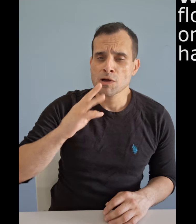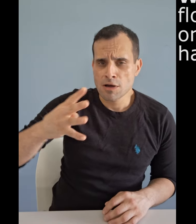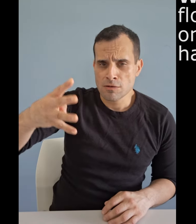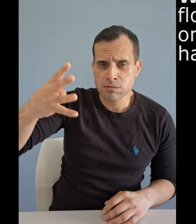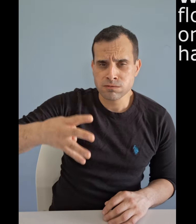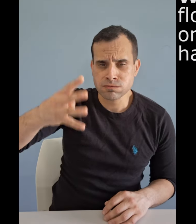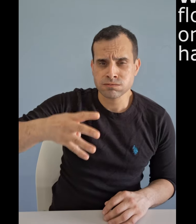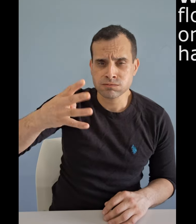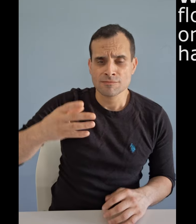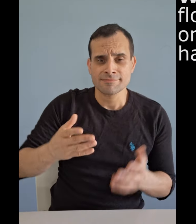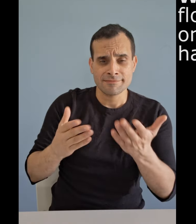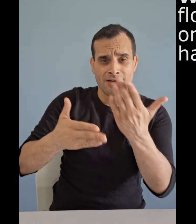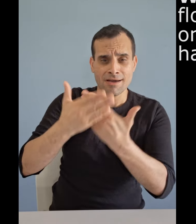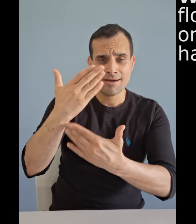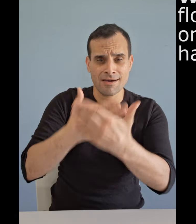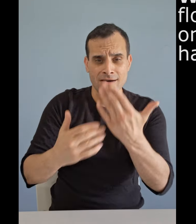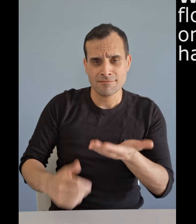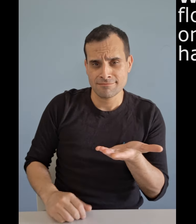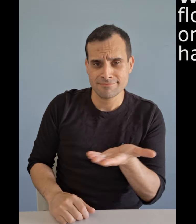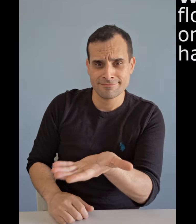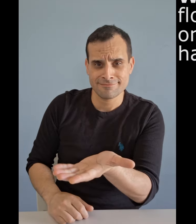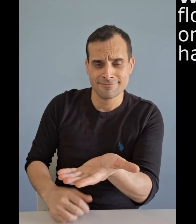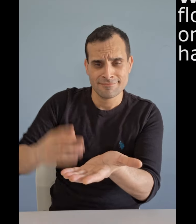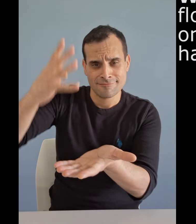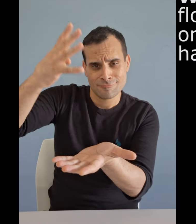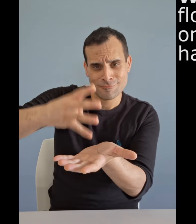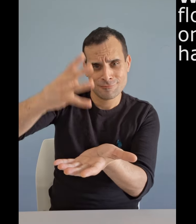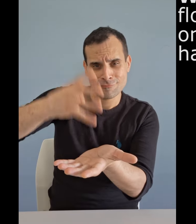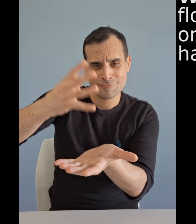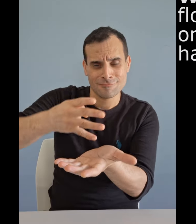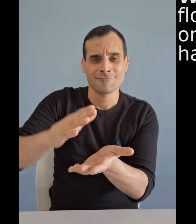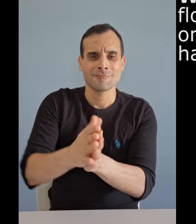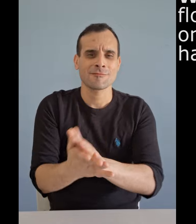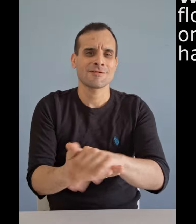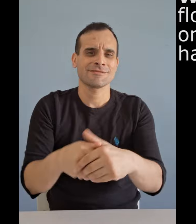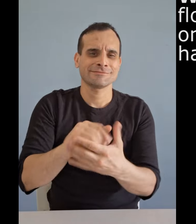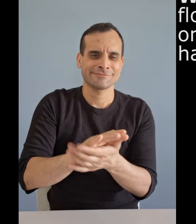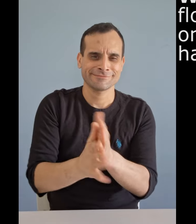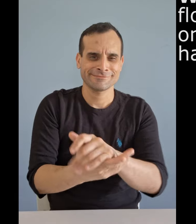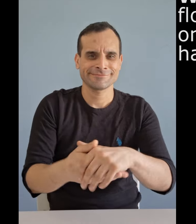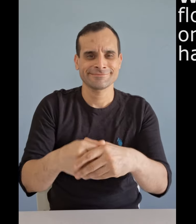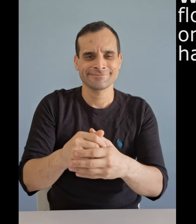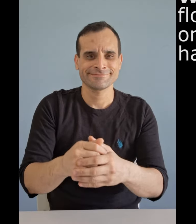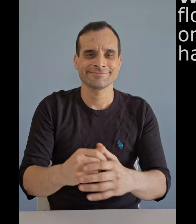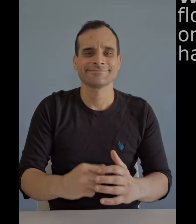Water is flowing onto an open hand. Ready for hand washing.